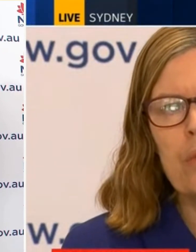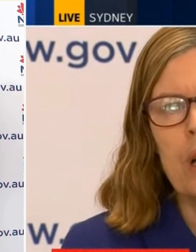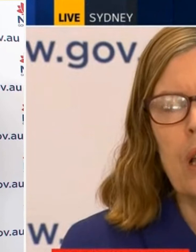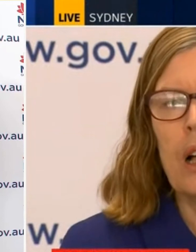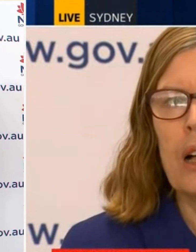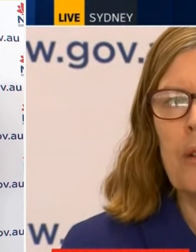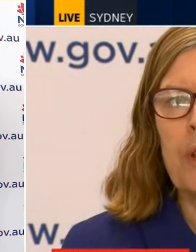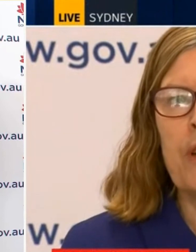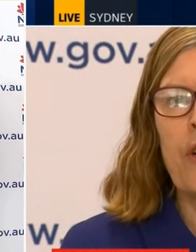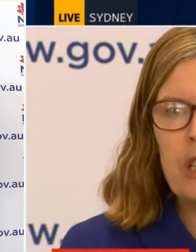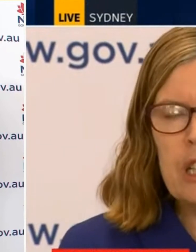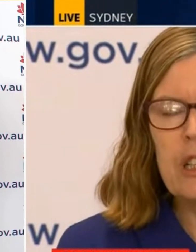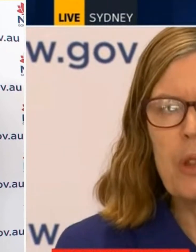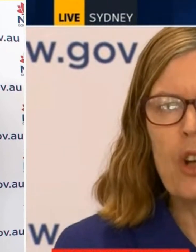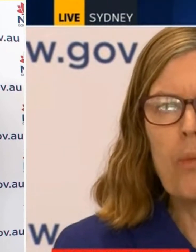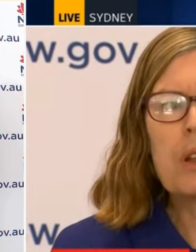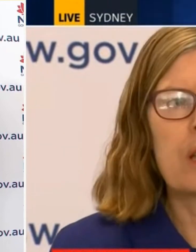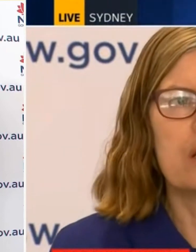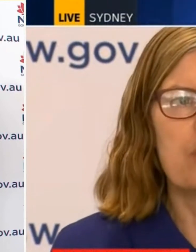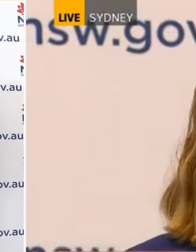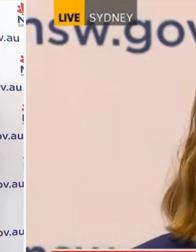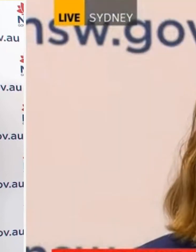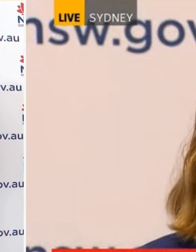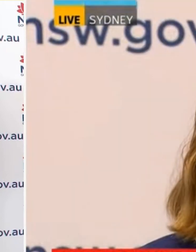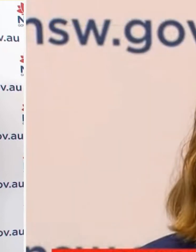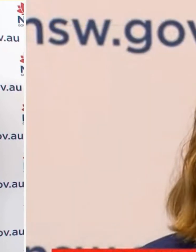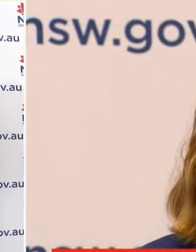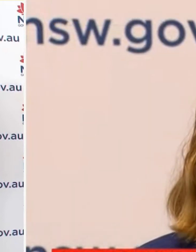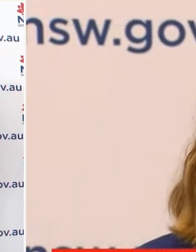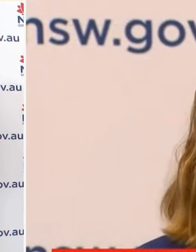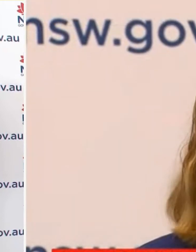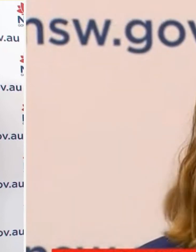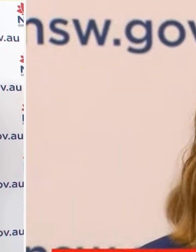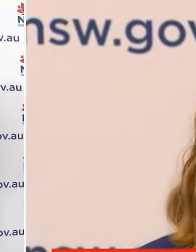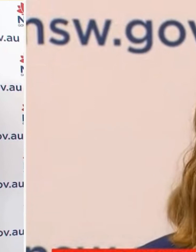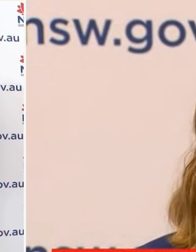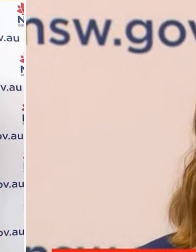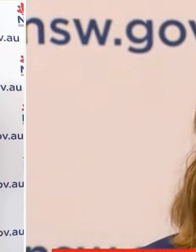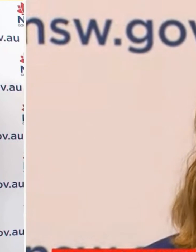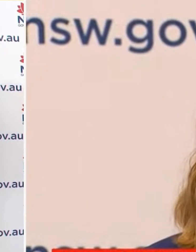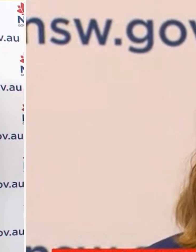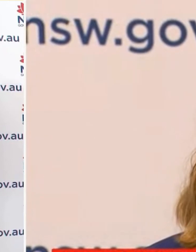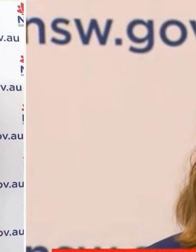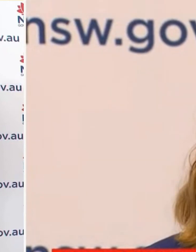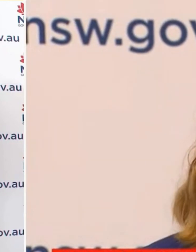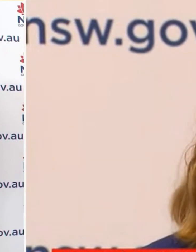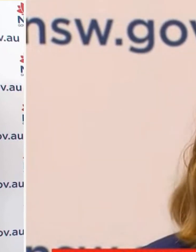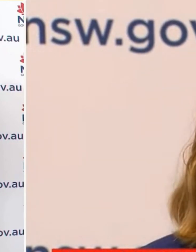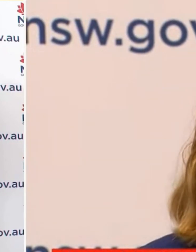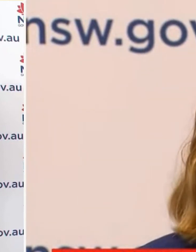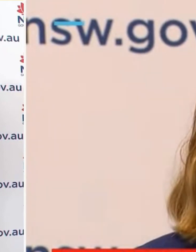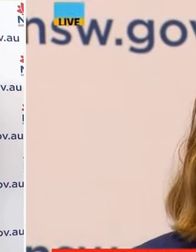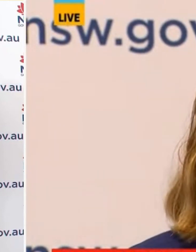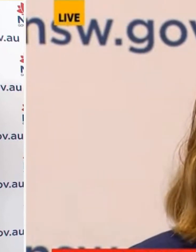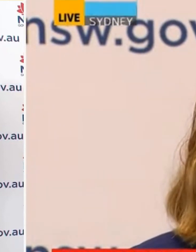Rural Regional We're Obviously Dealing With A Complex Situation In Far West New South Wales And